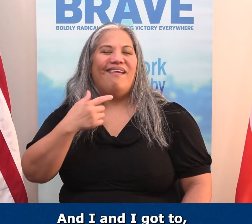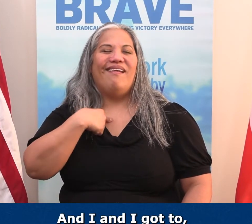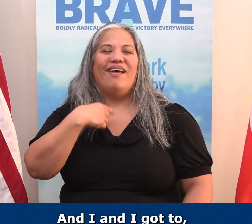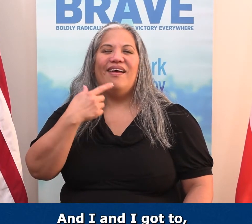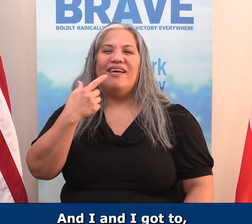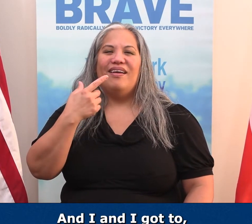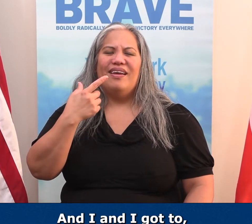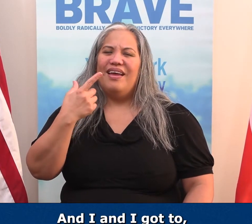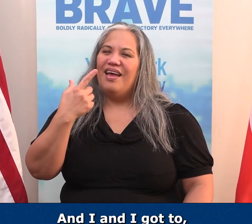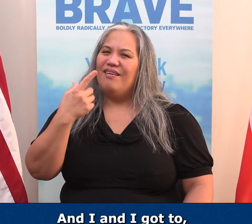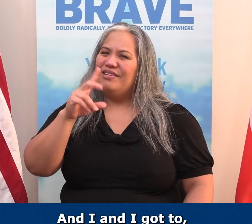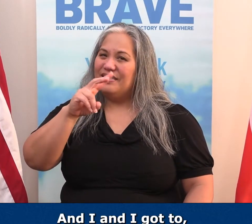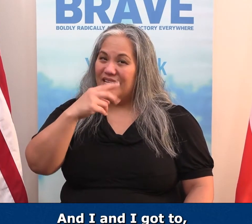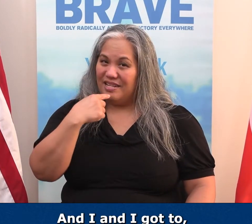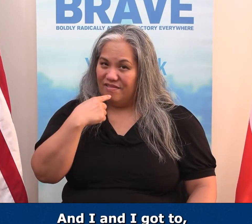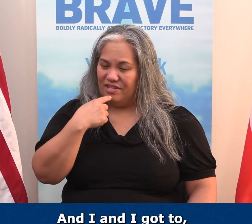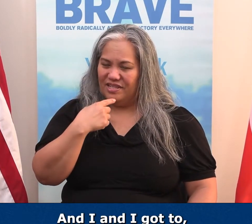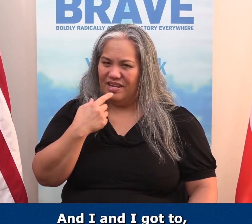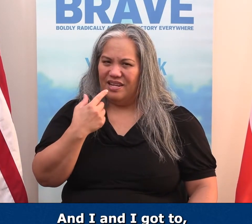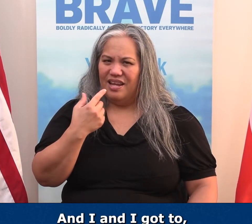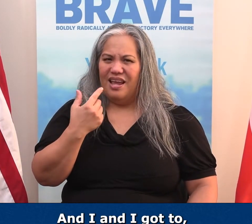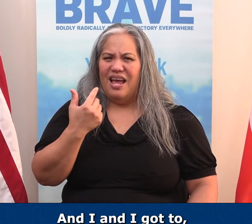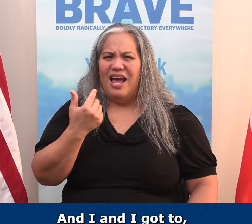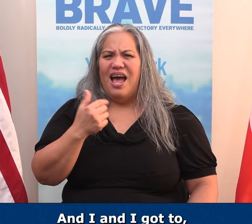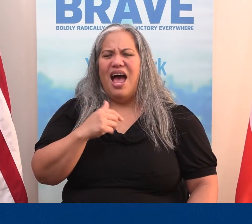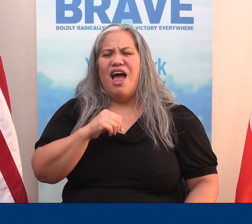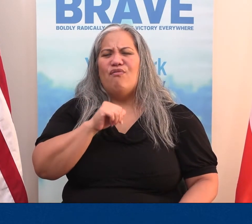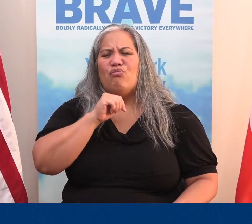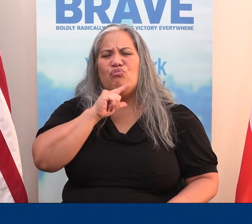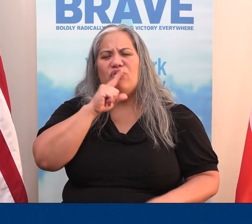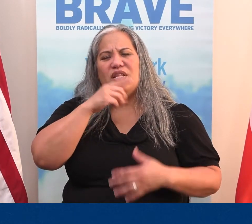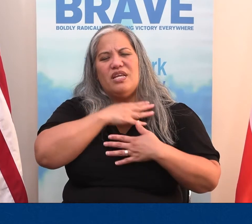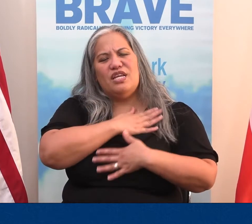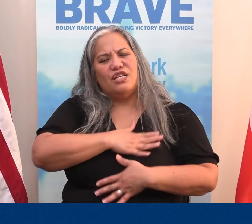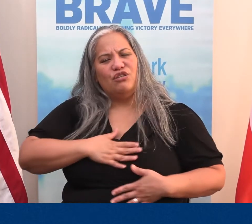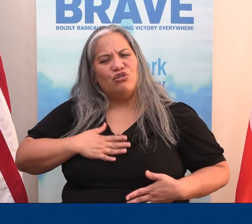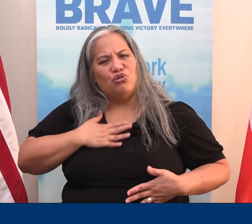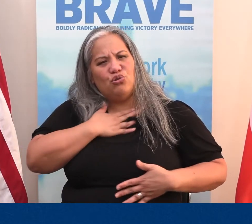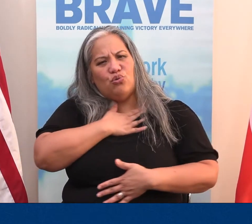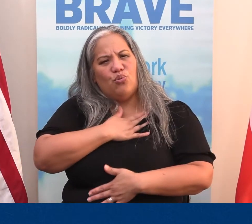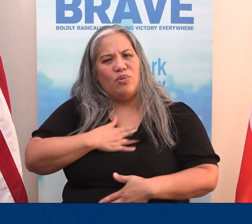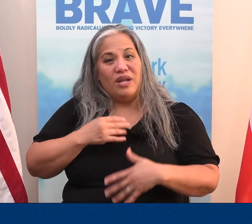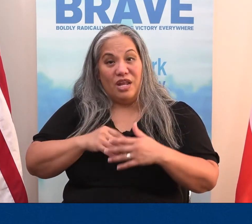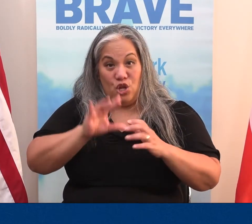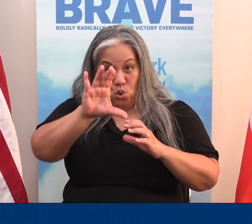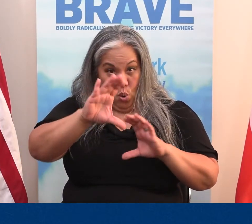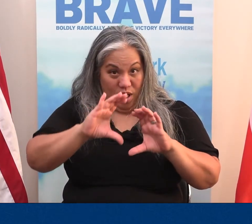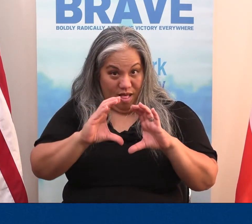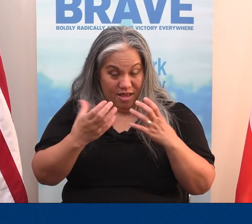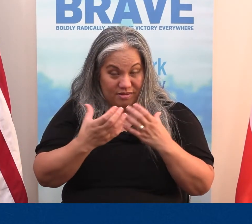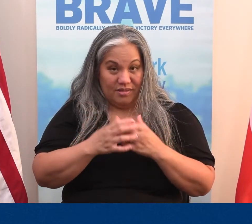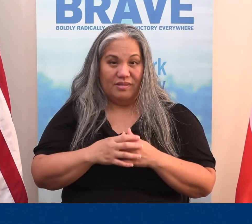And I, and I got to, I got to secondly say that I have really enjoyed being in the class.